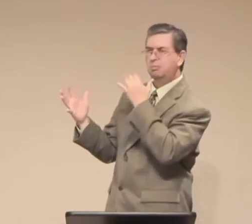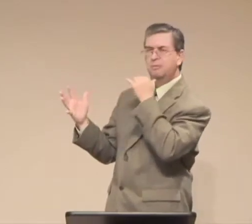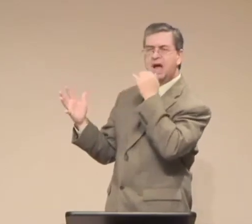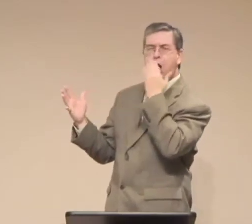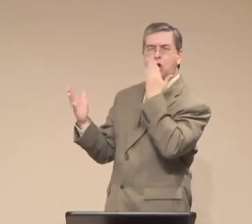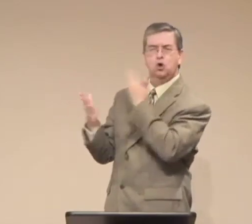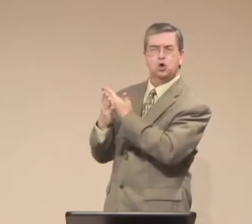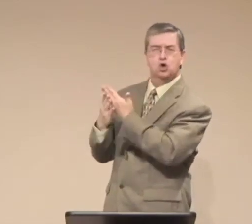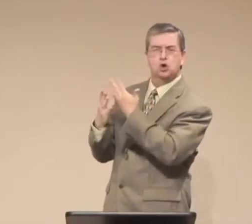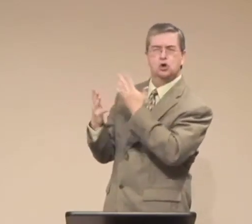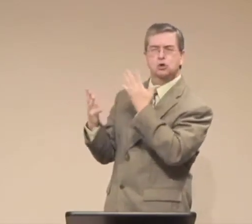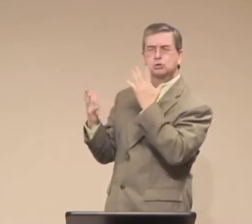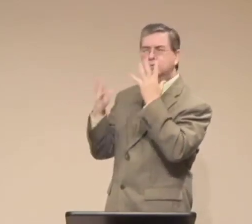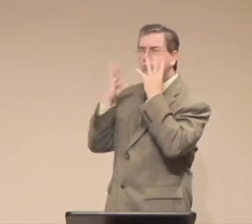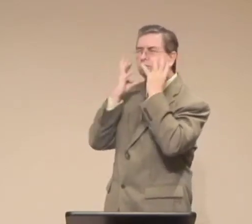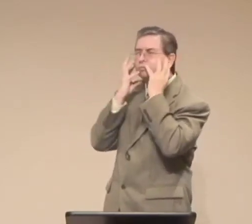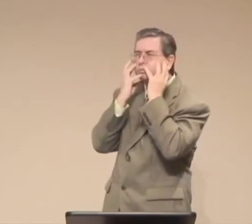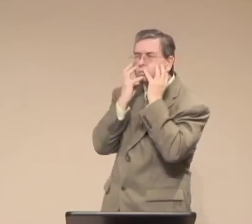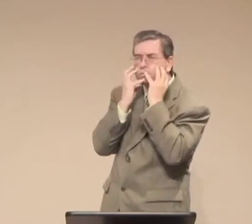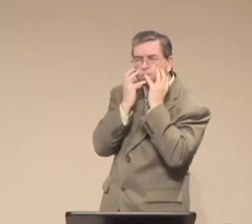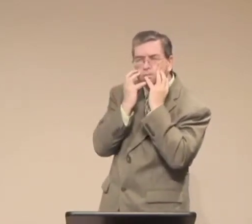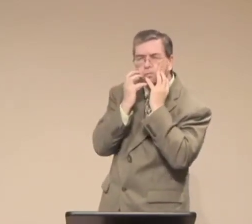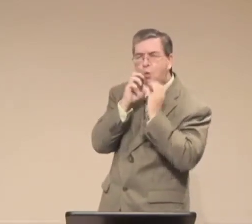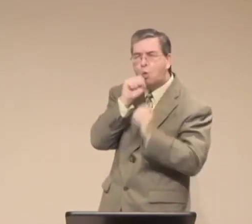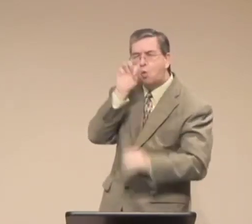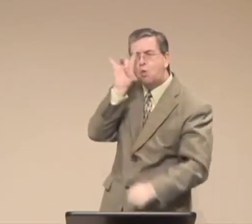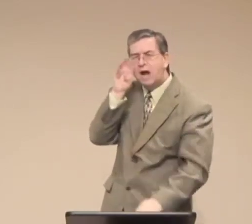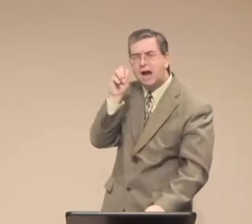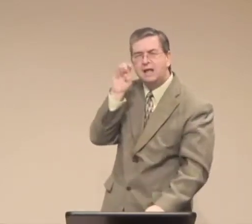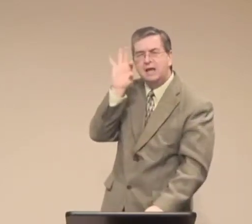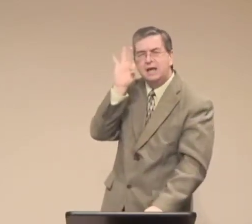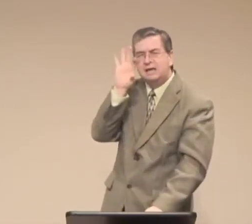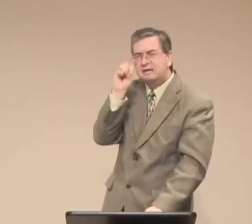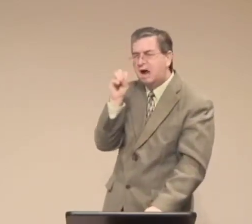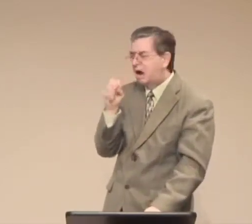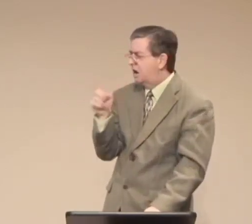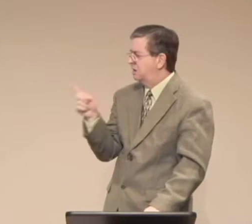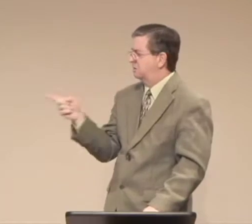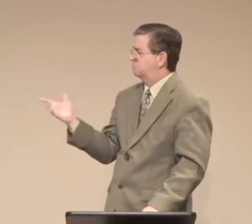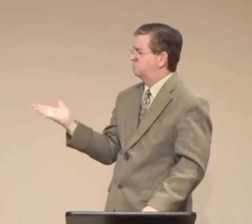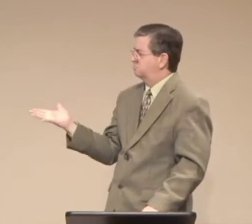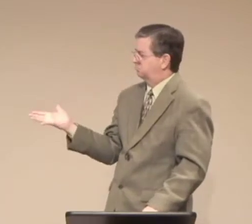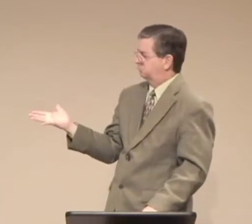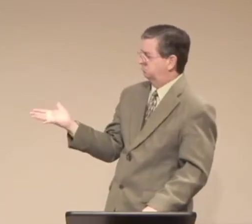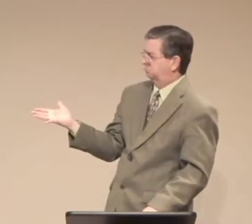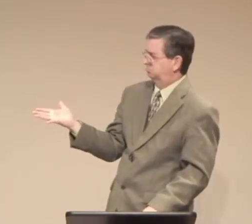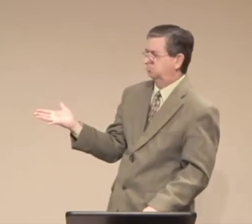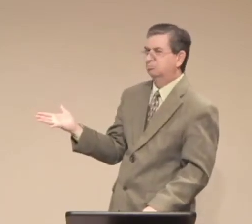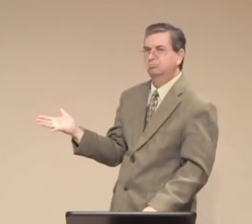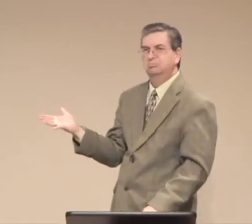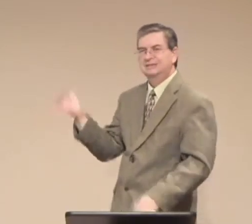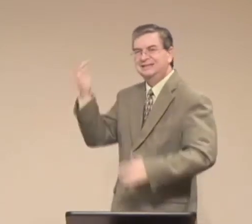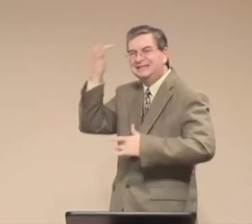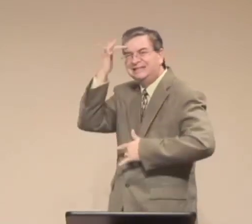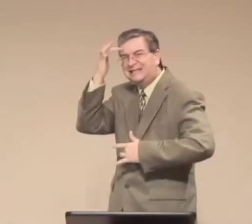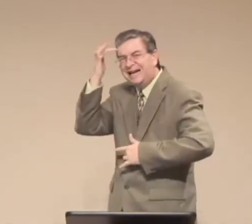she me in my life. I it's my mom. who is my mom aged quite a Maybe they're in their 80s or their 90s.